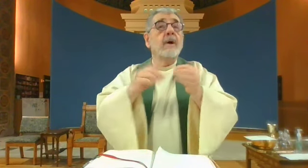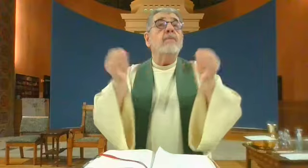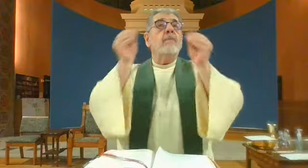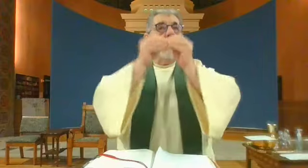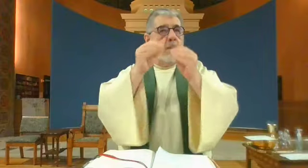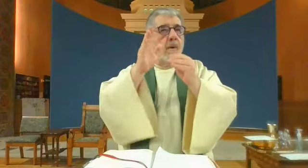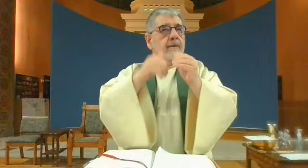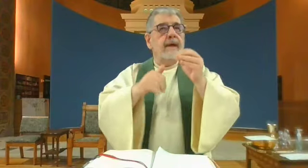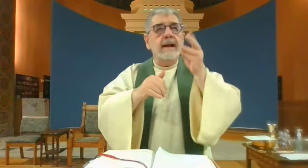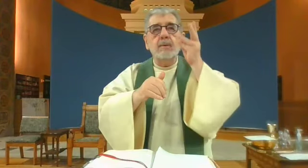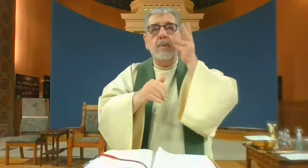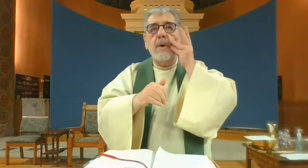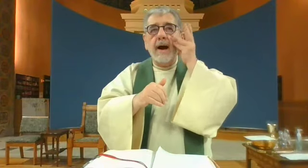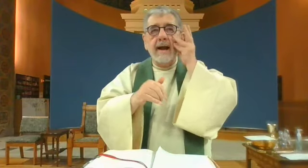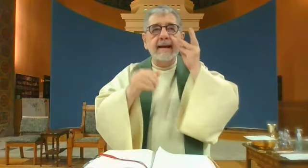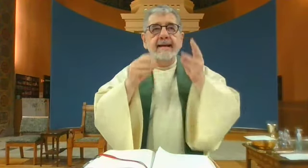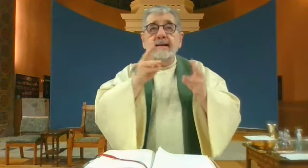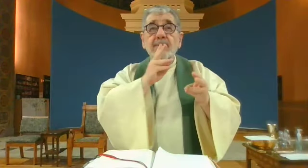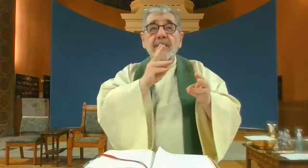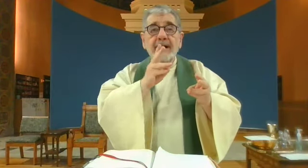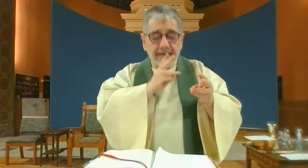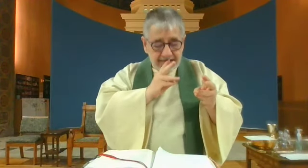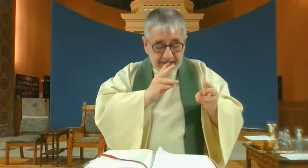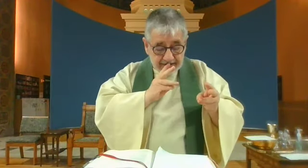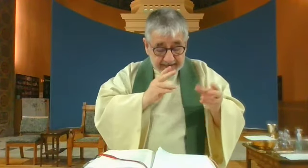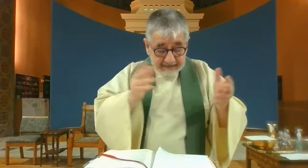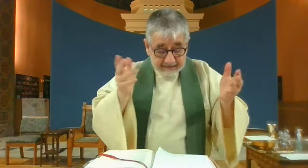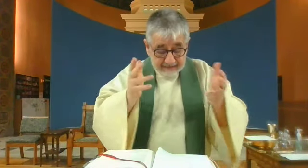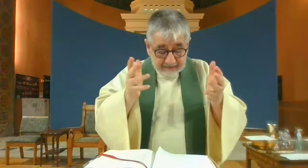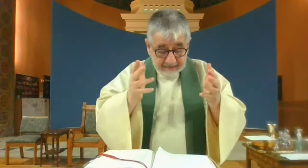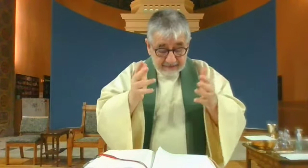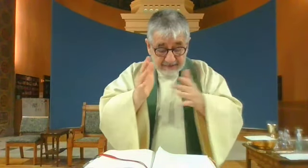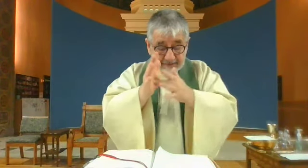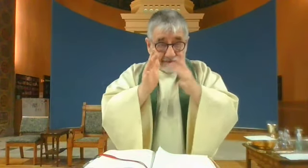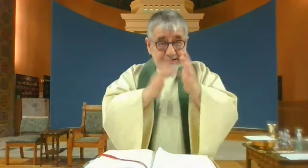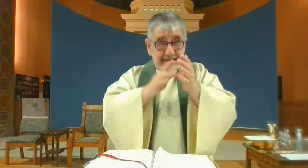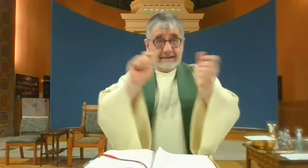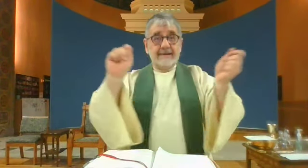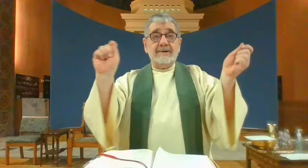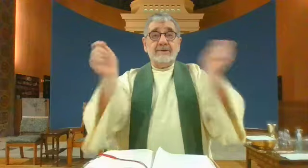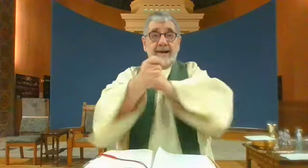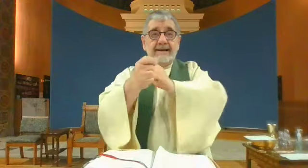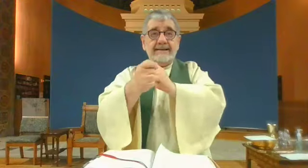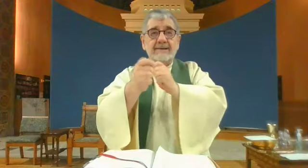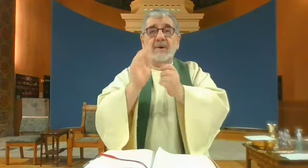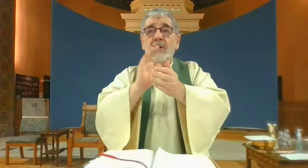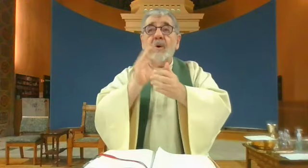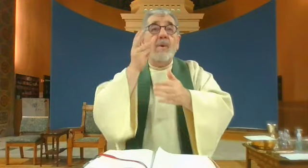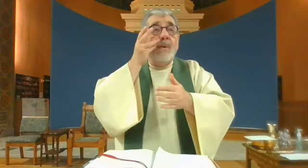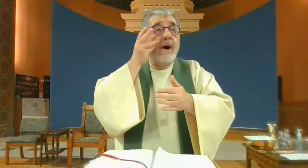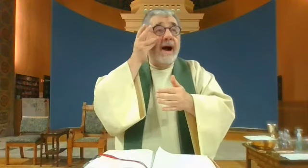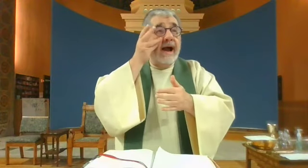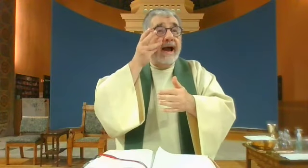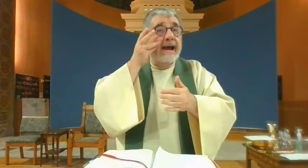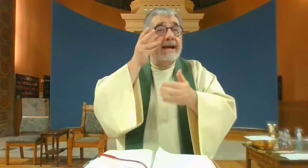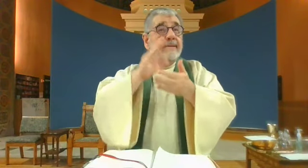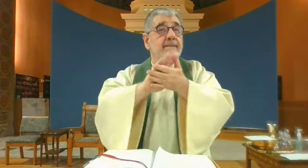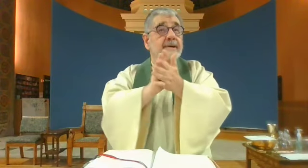And it's a story about more than just wine and feasting. But again, he changes